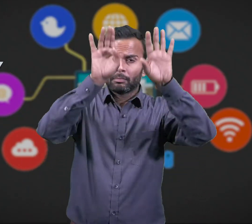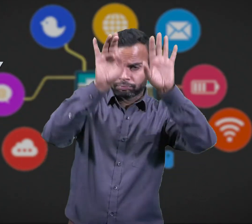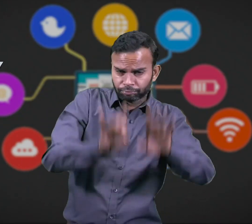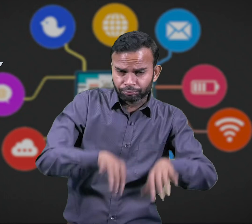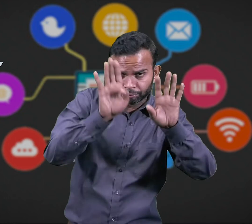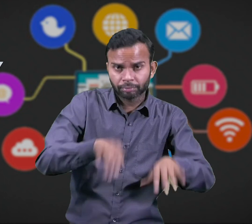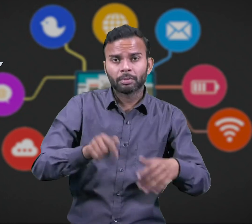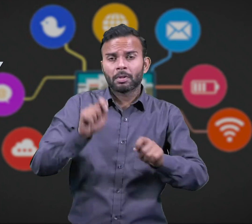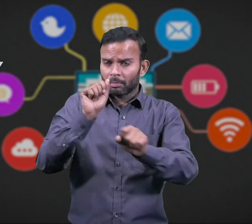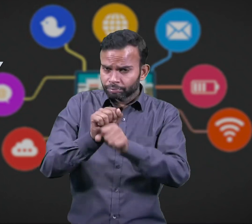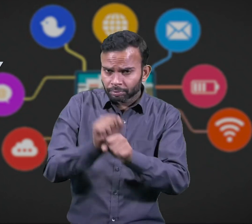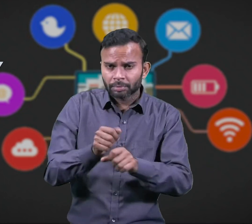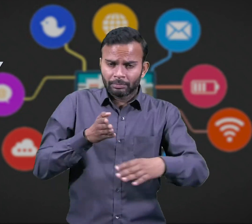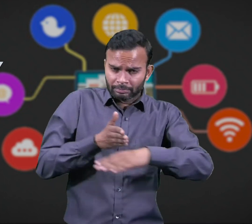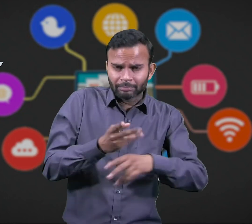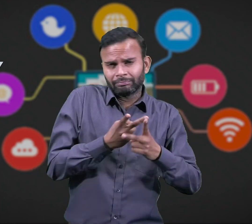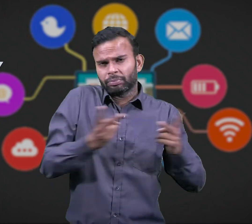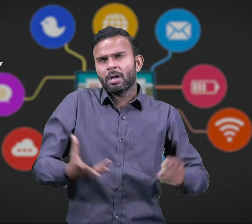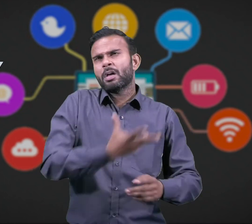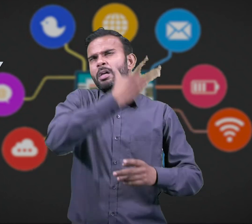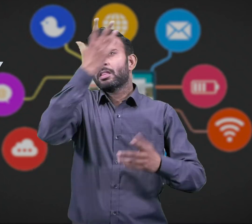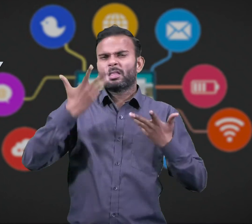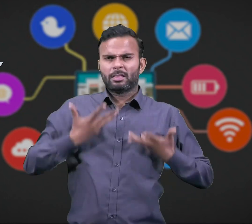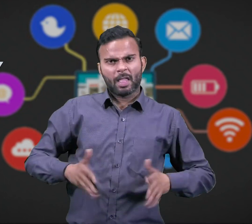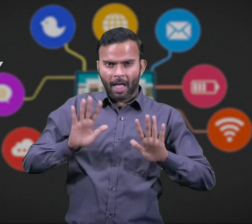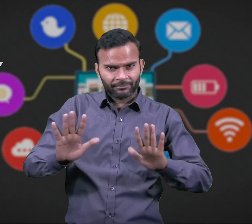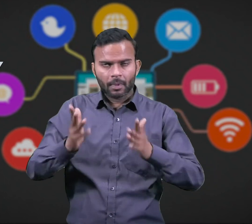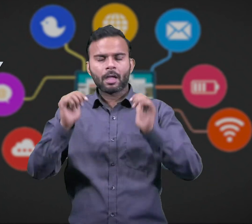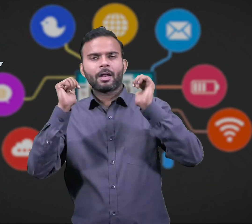tired. It works with consistency and accuracy.